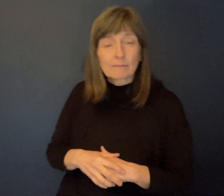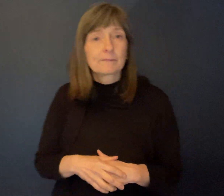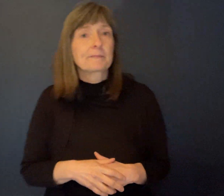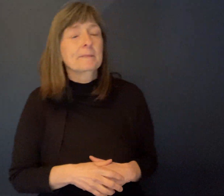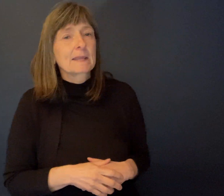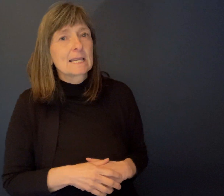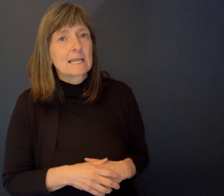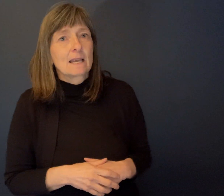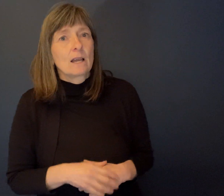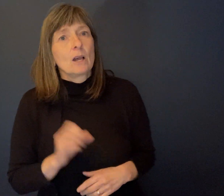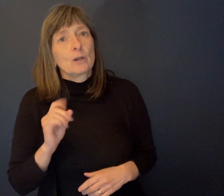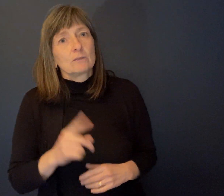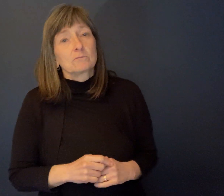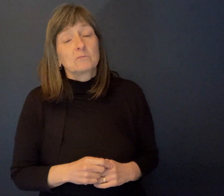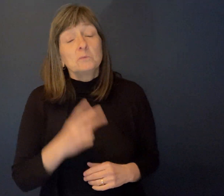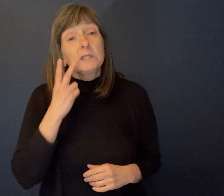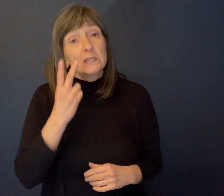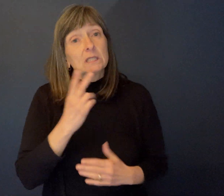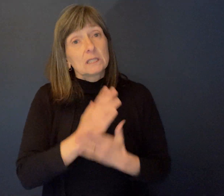We are seeing some change. Um,